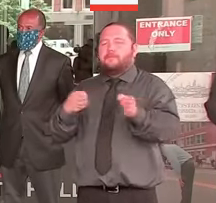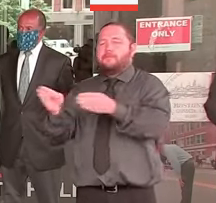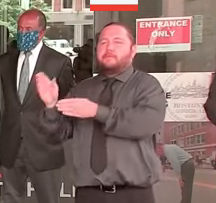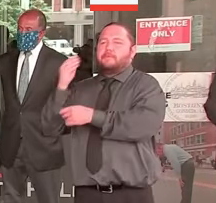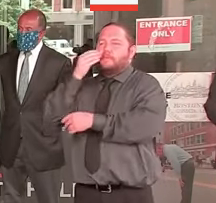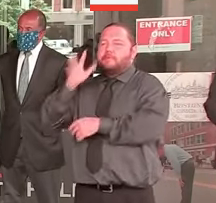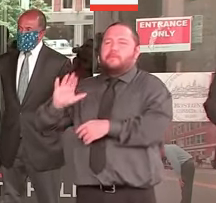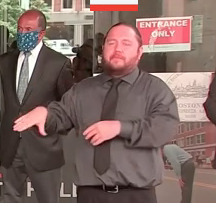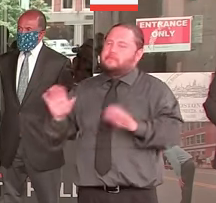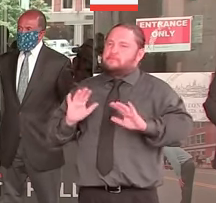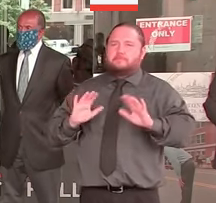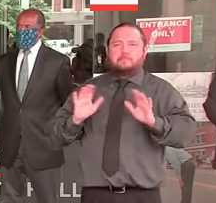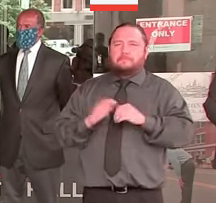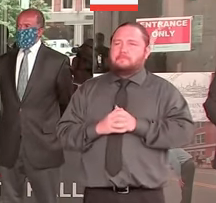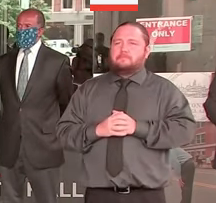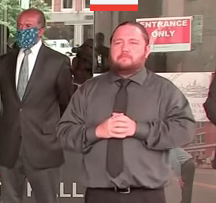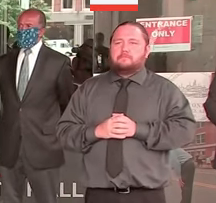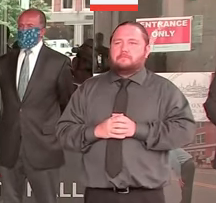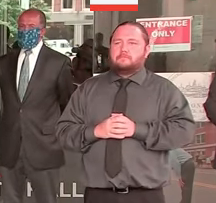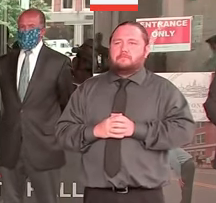and the rest of us not to let that happen.